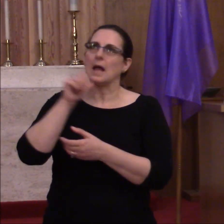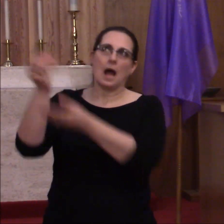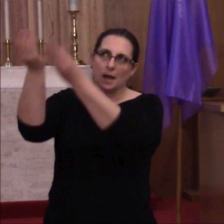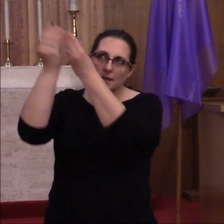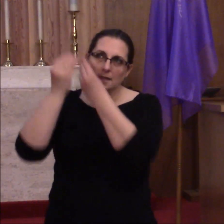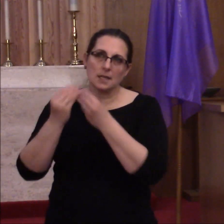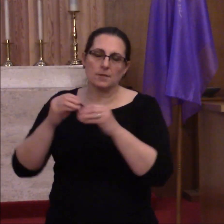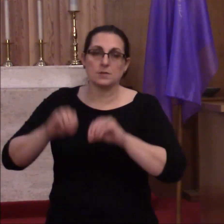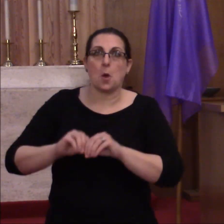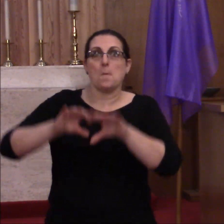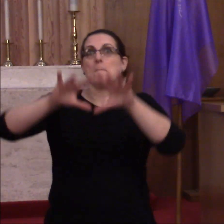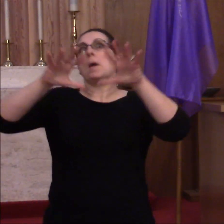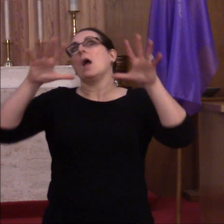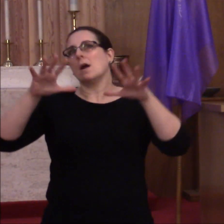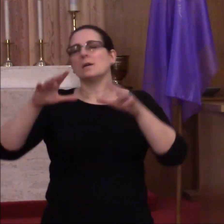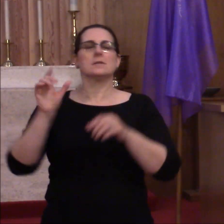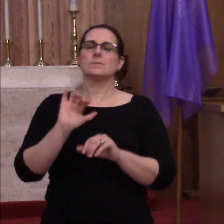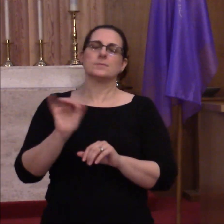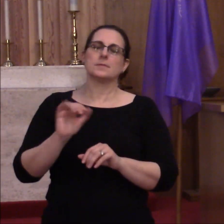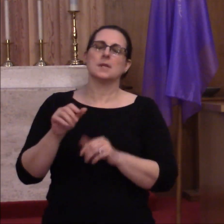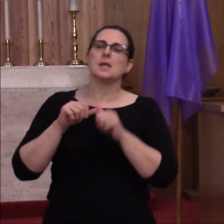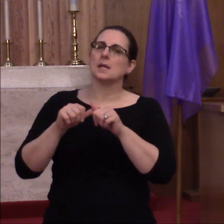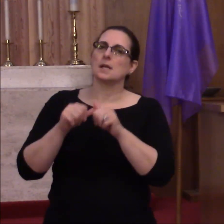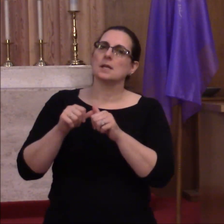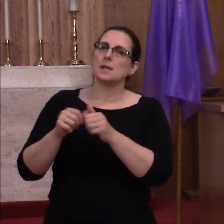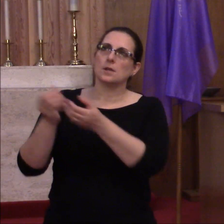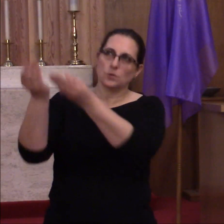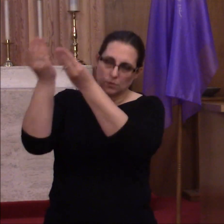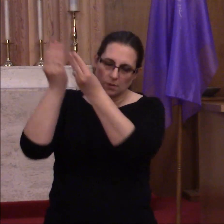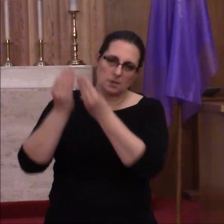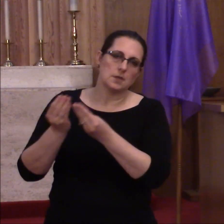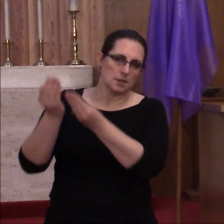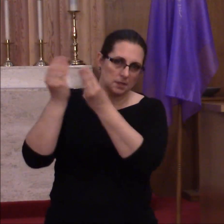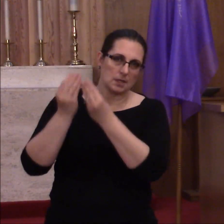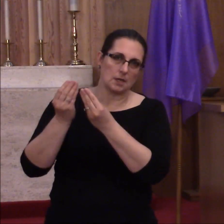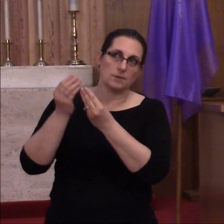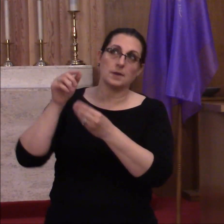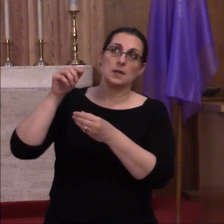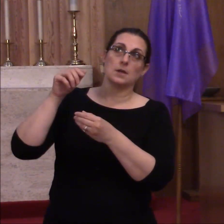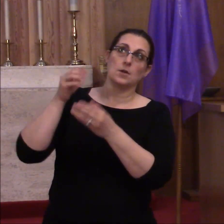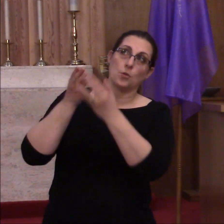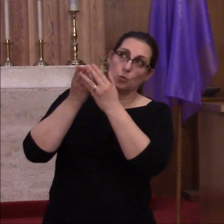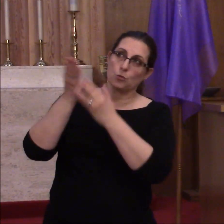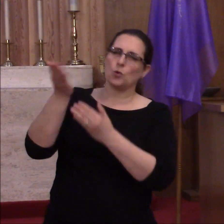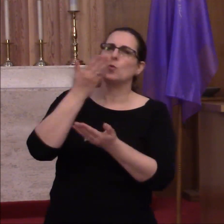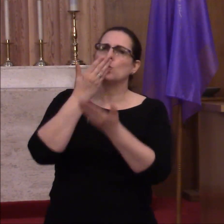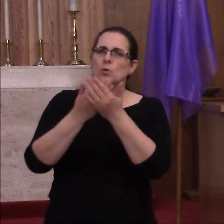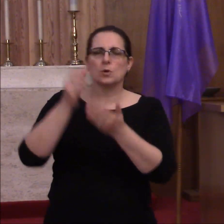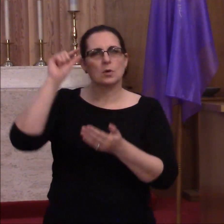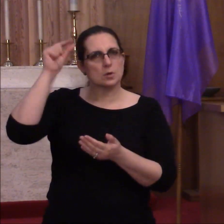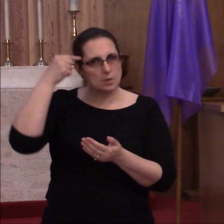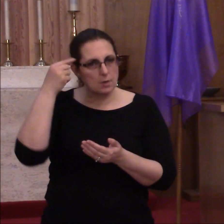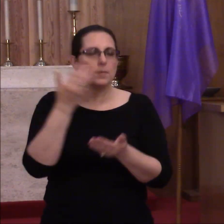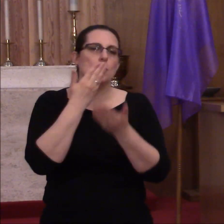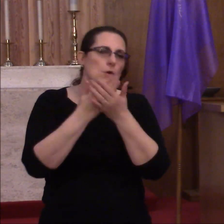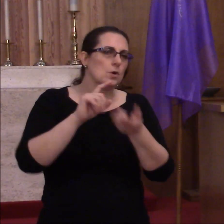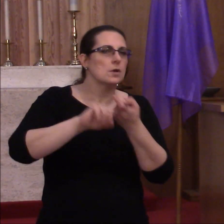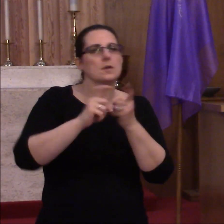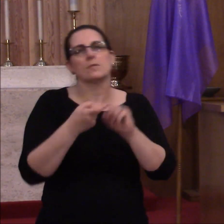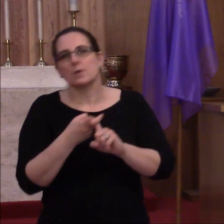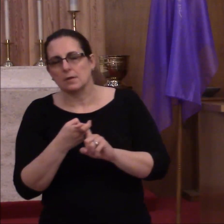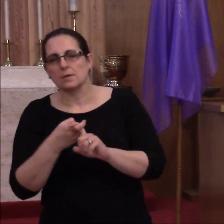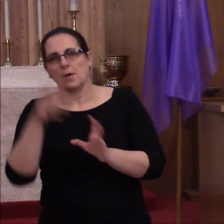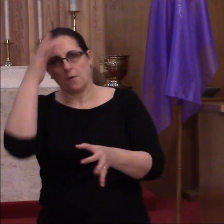or the feeding of the 5,000, He continues to provide for us in His own way through good government, good friends, faithful